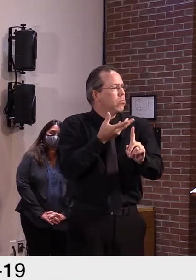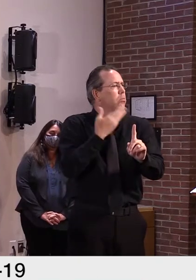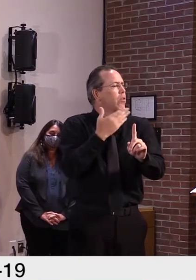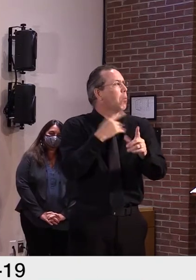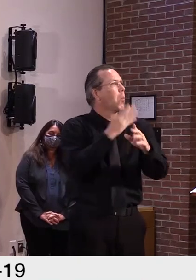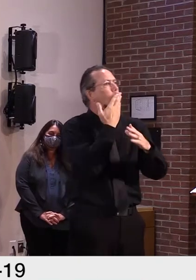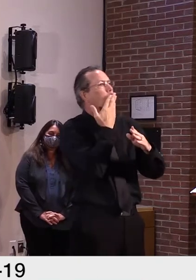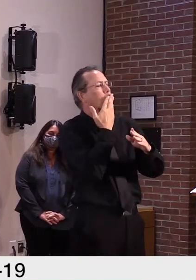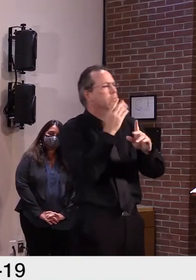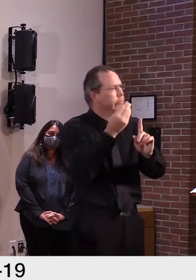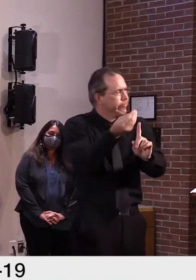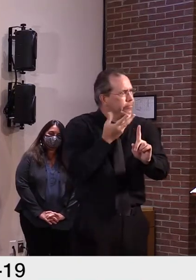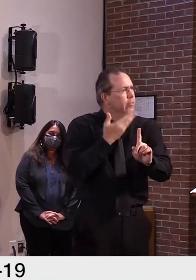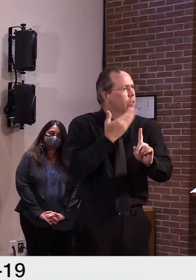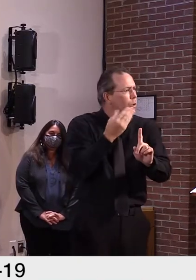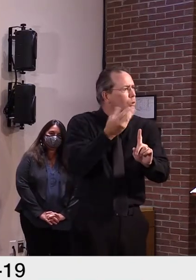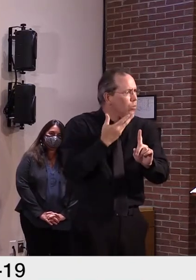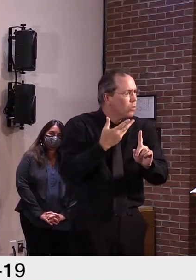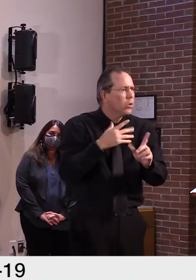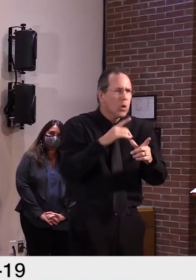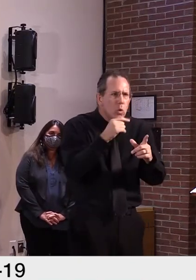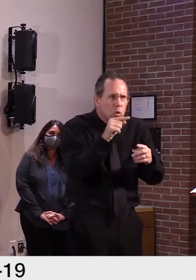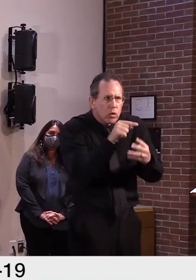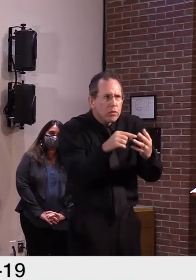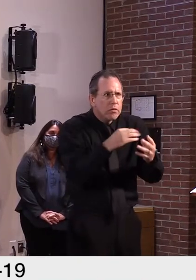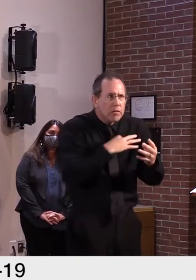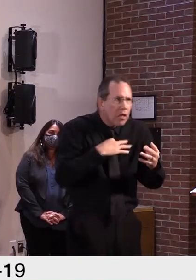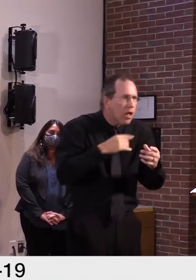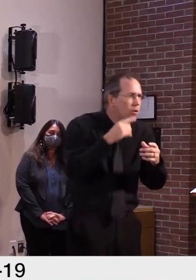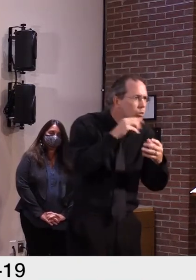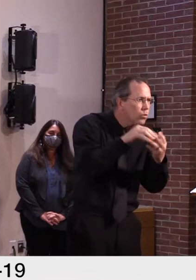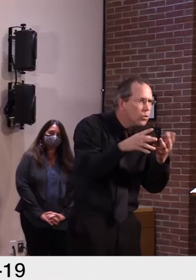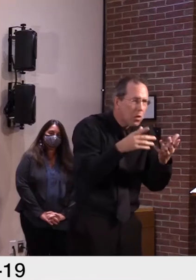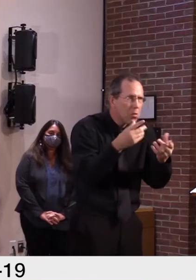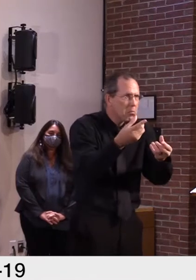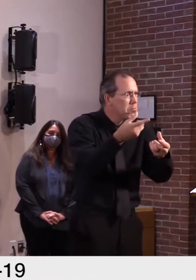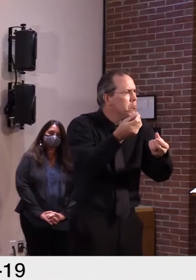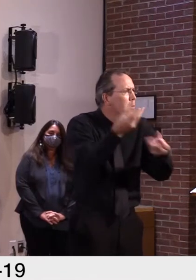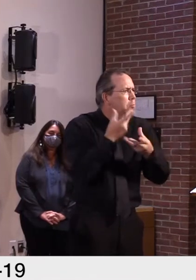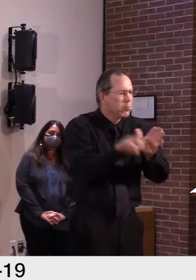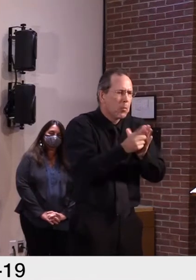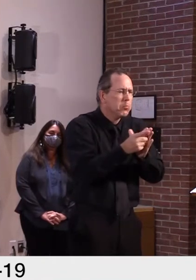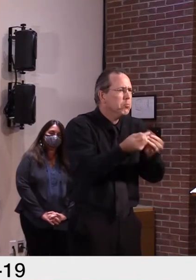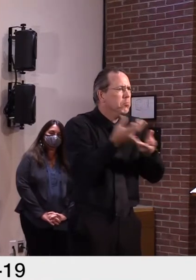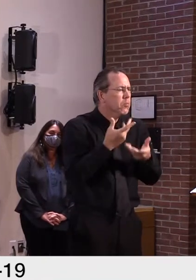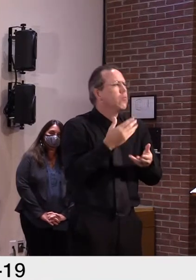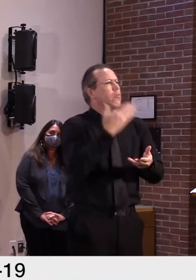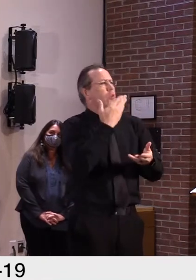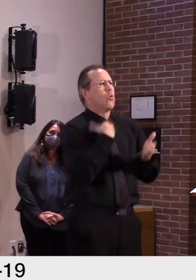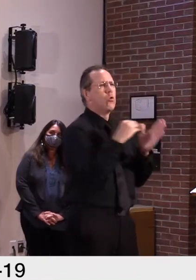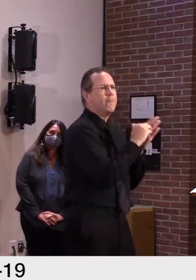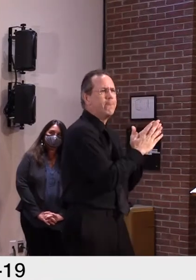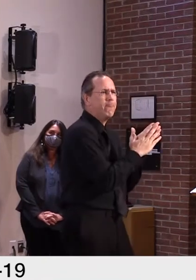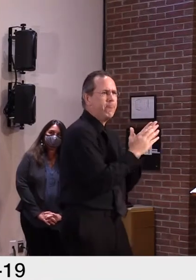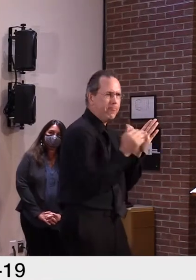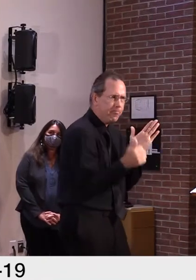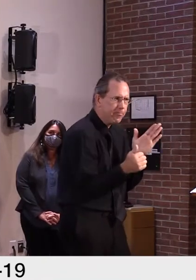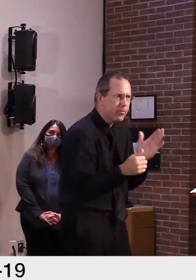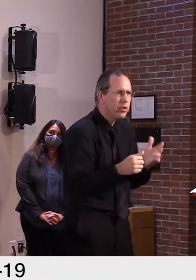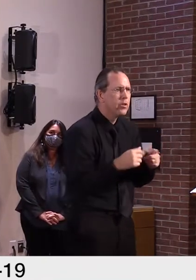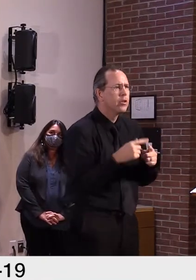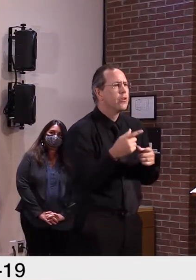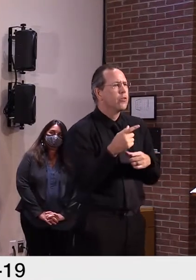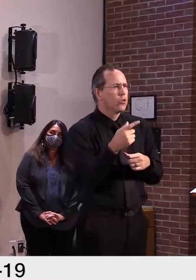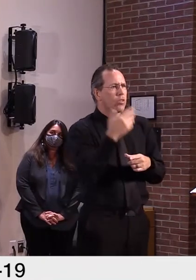conferring with our experts at the health department as well. We now, I believe, are